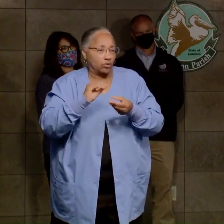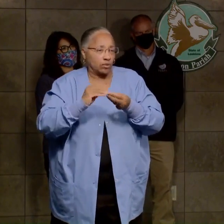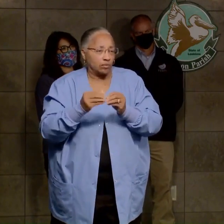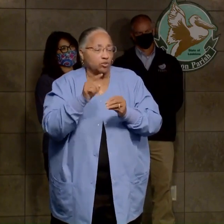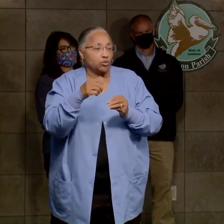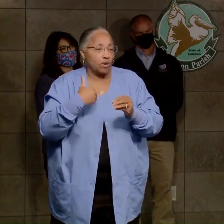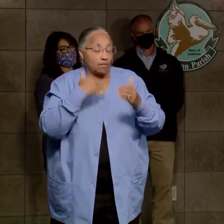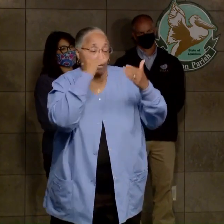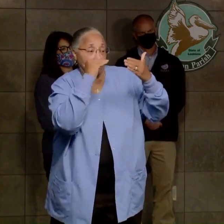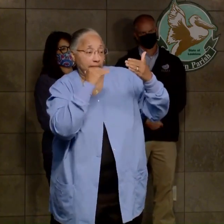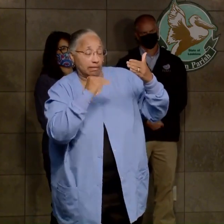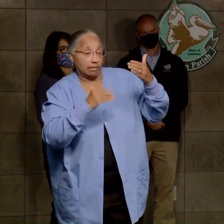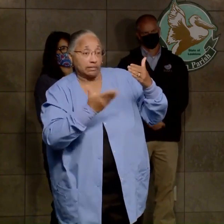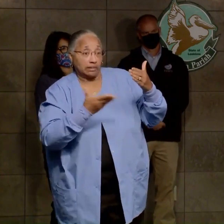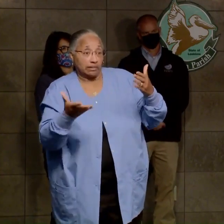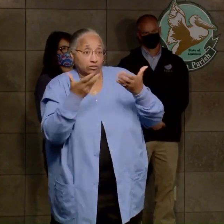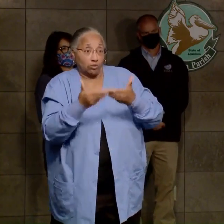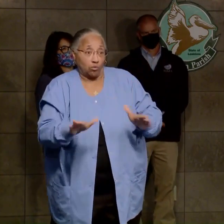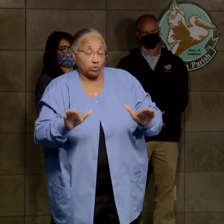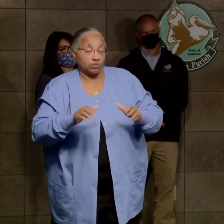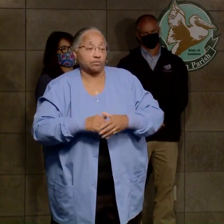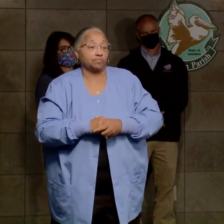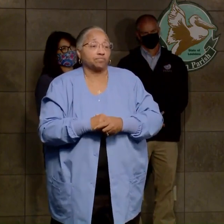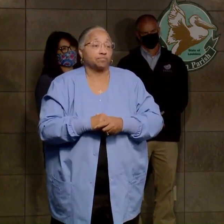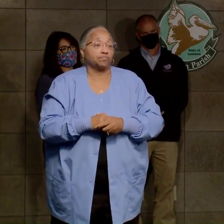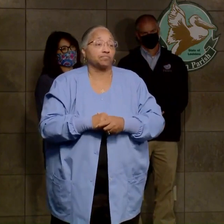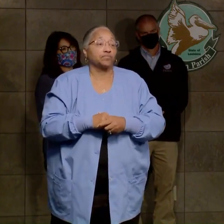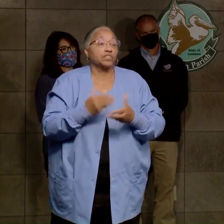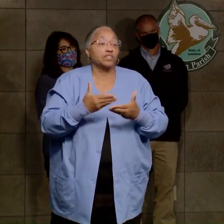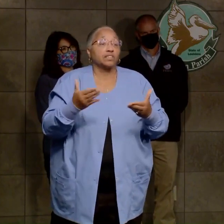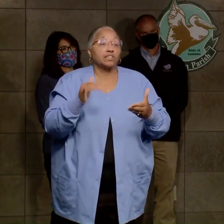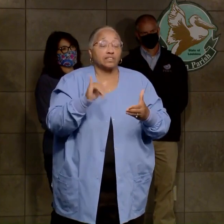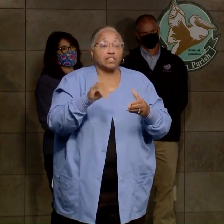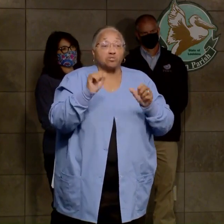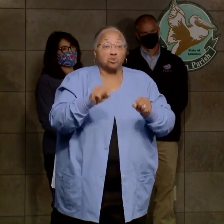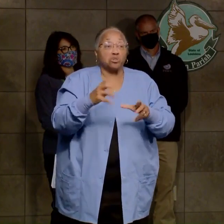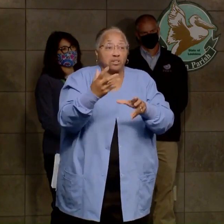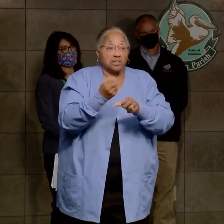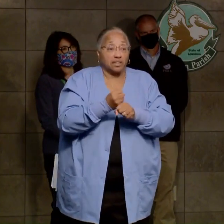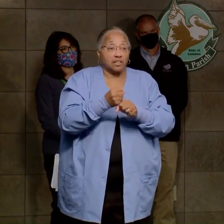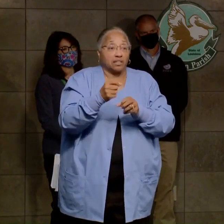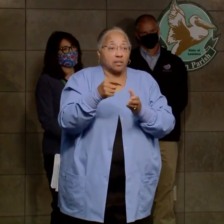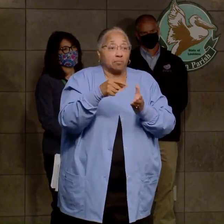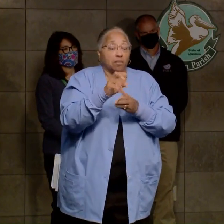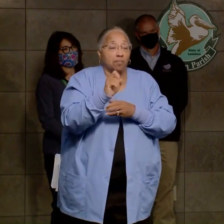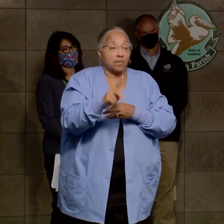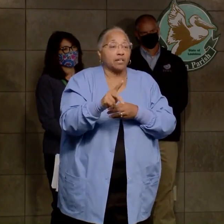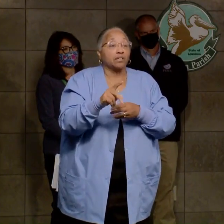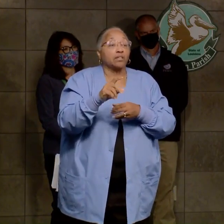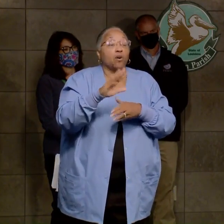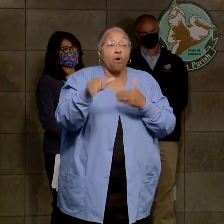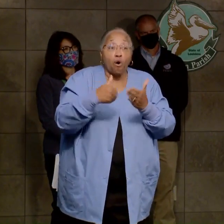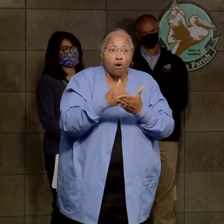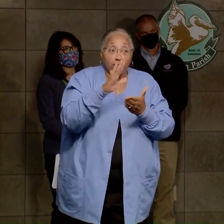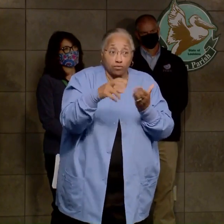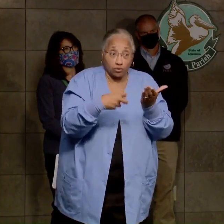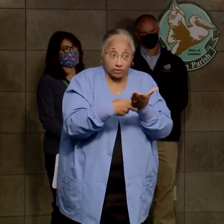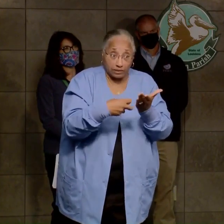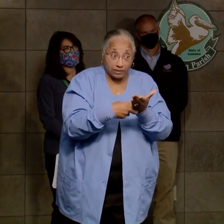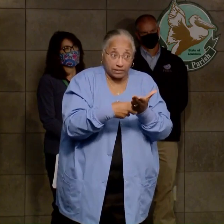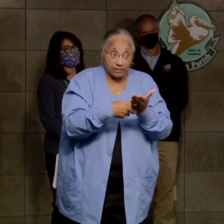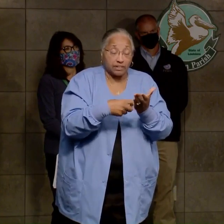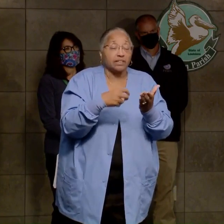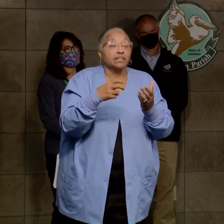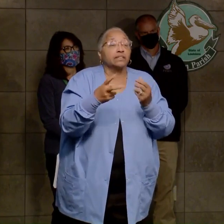list of those things that may be eligible for reimbursement. And then save all your receipts. If you do those four things